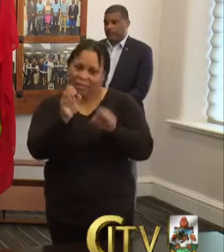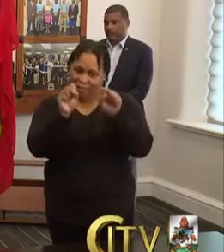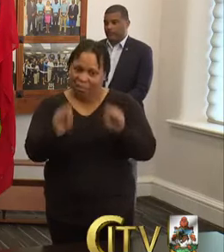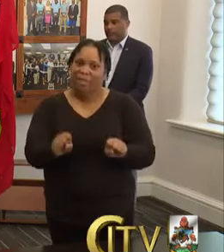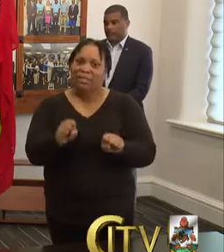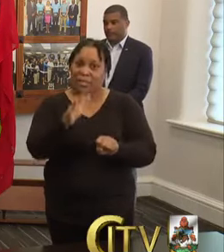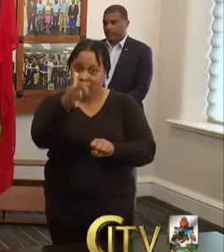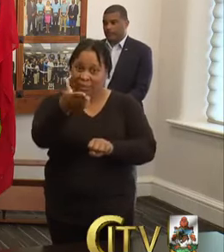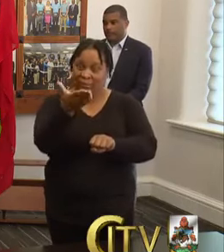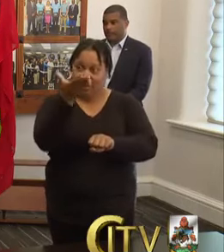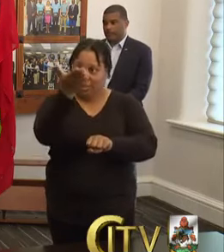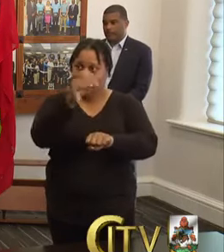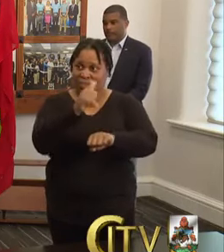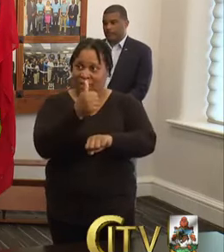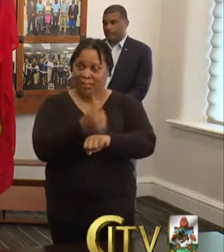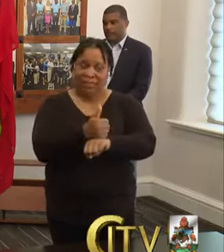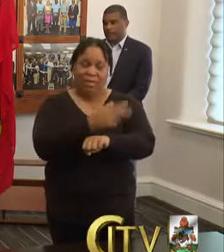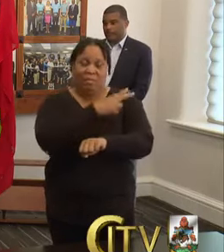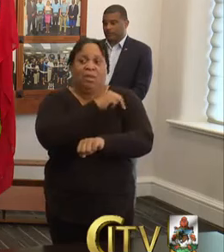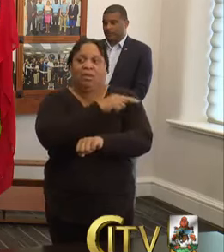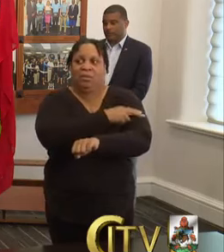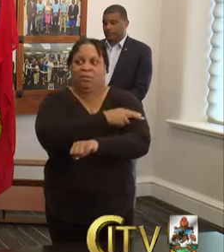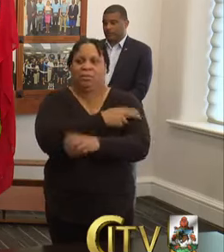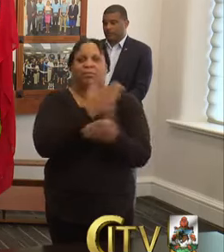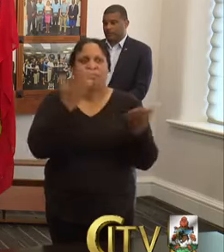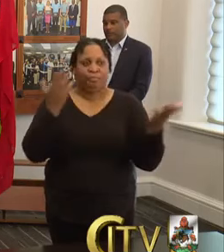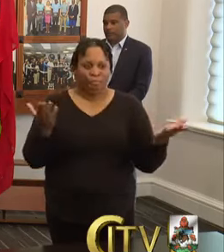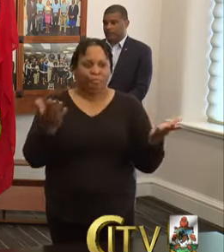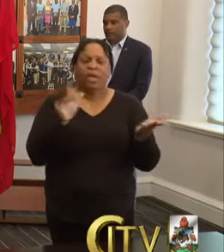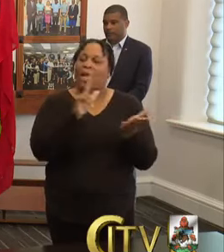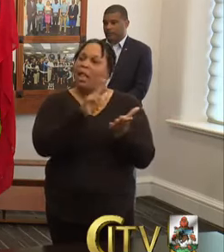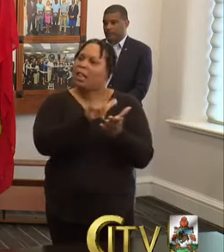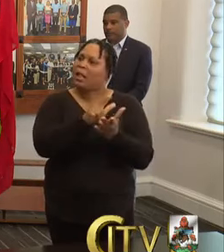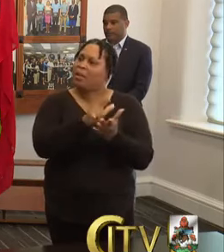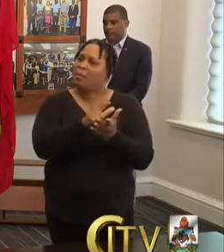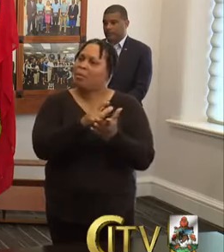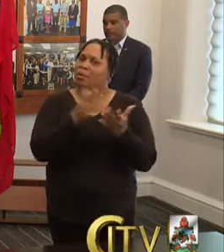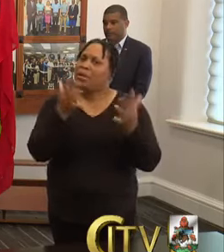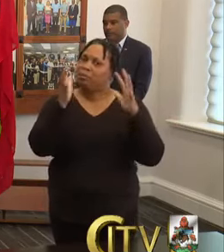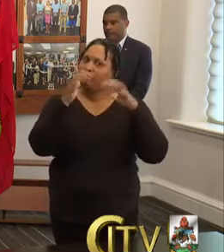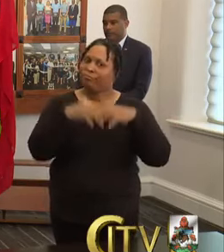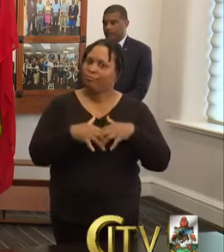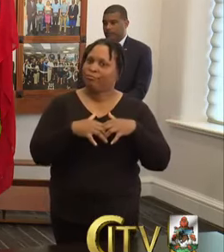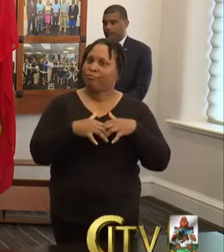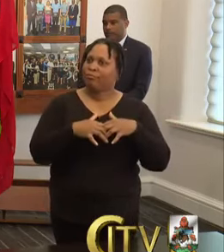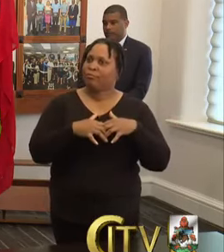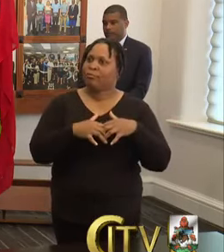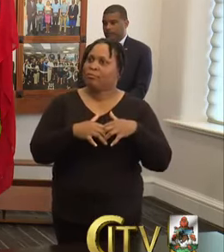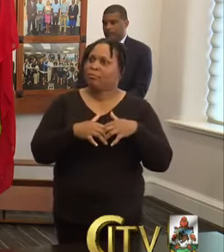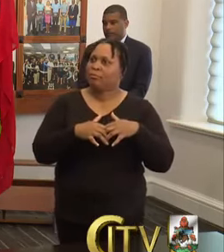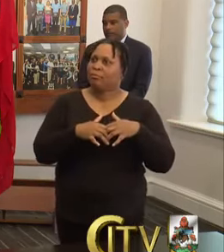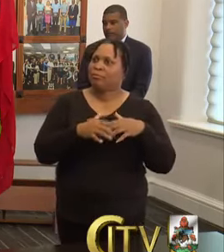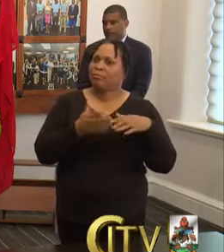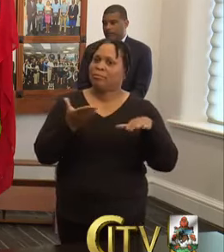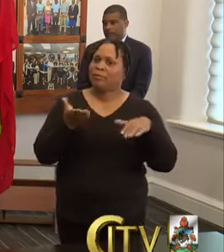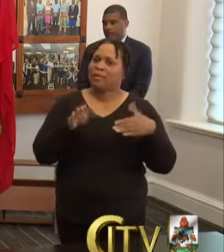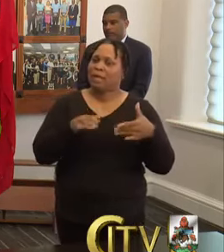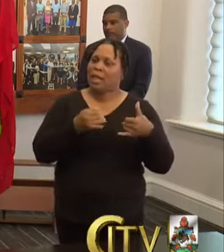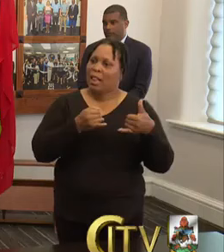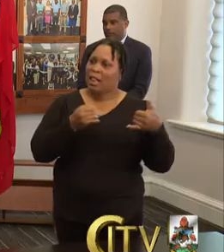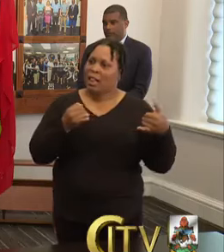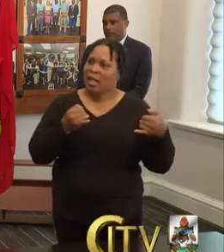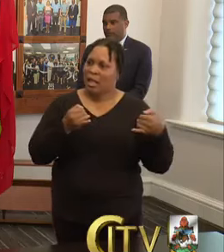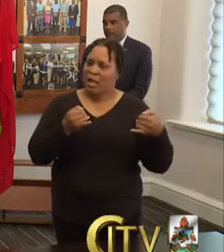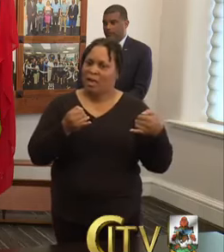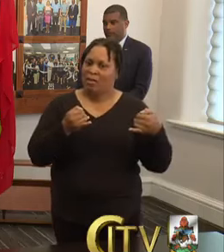that is there. With the airport, uh, now everything's shut down. The deadline for, um, the